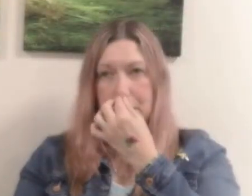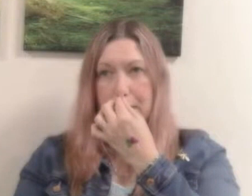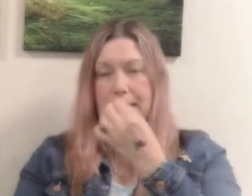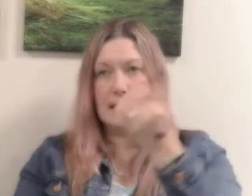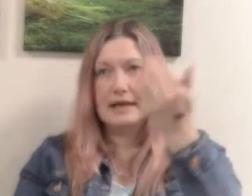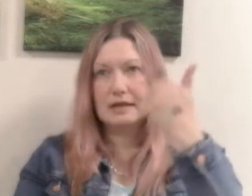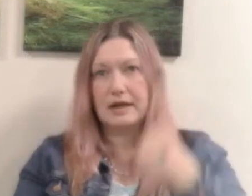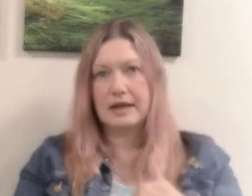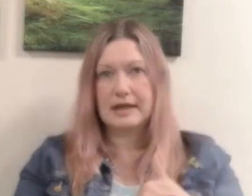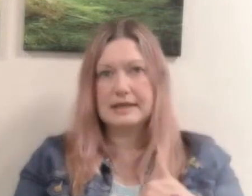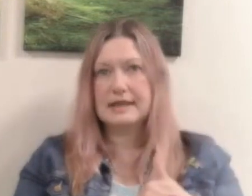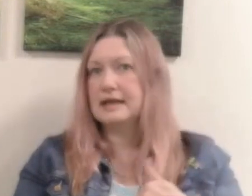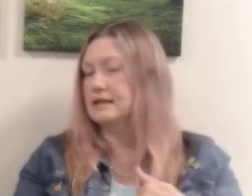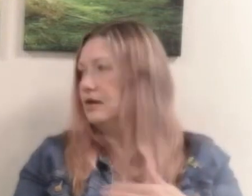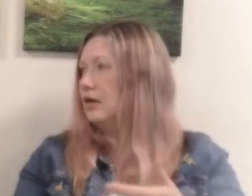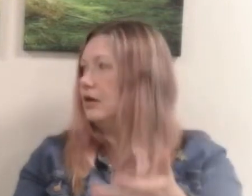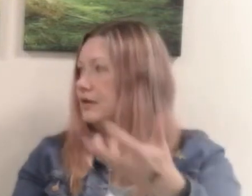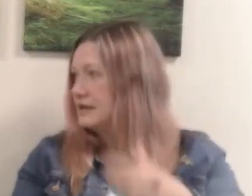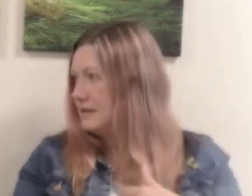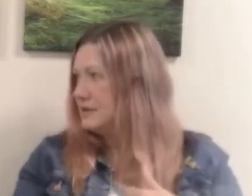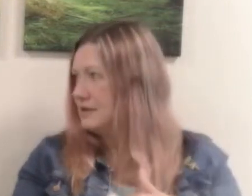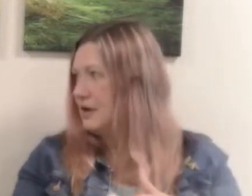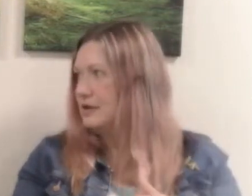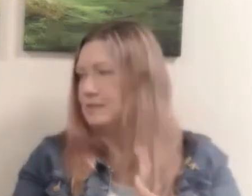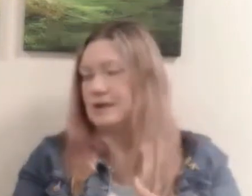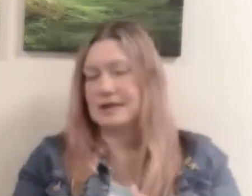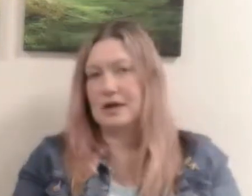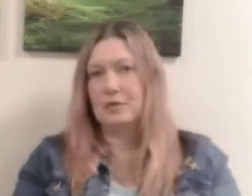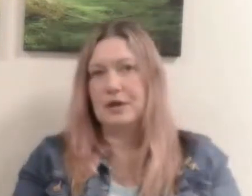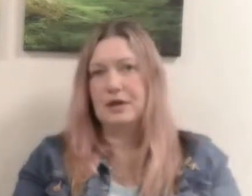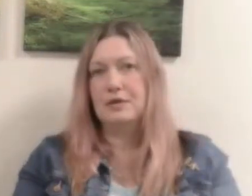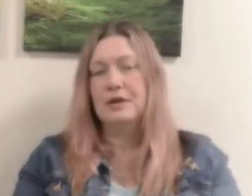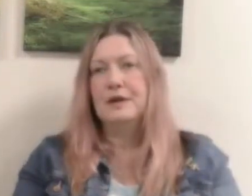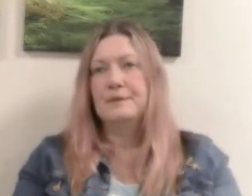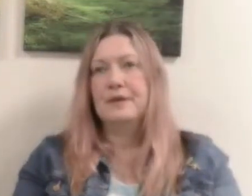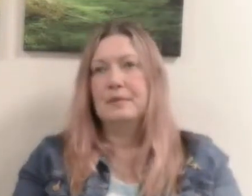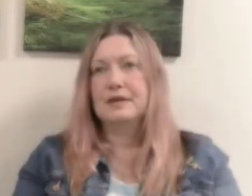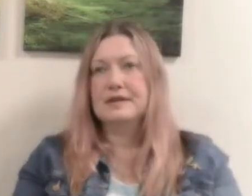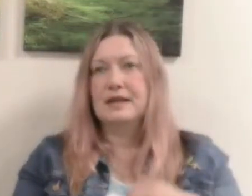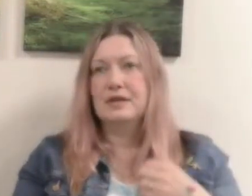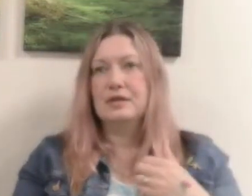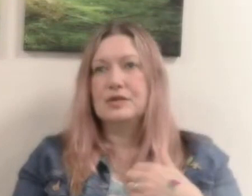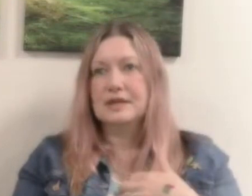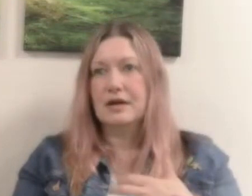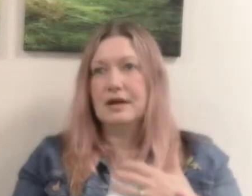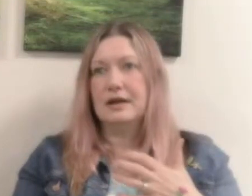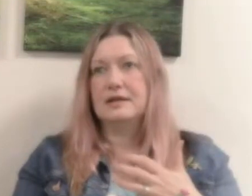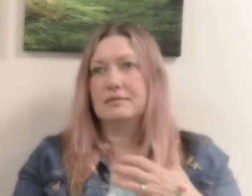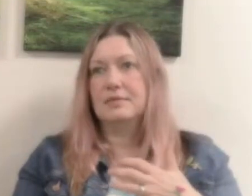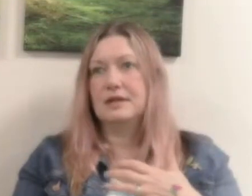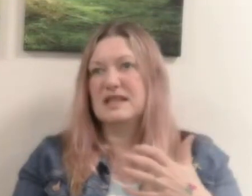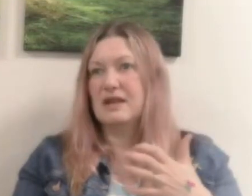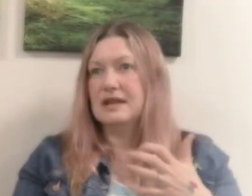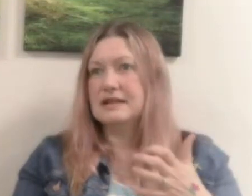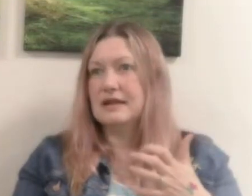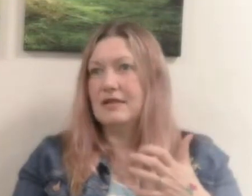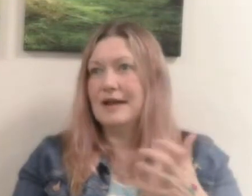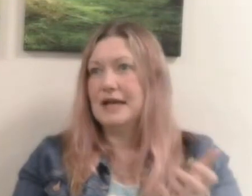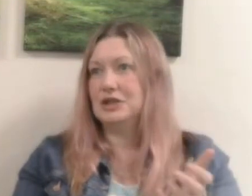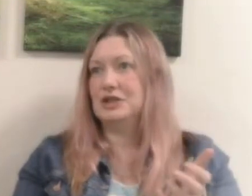it's like a sink into the heart the acceptance of the holy spirit to help you because then your desire because it's a it's a relationship